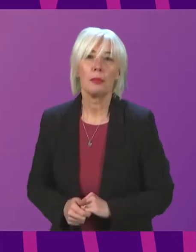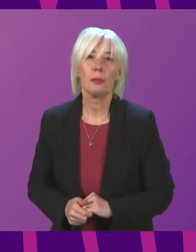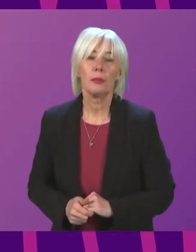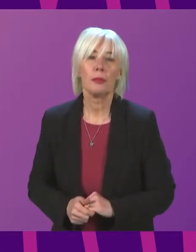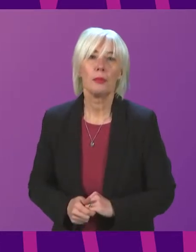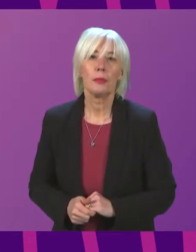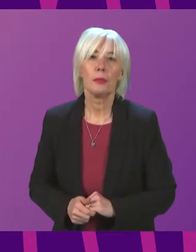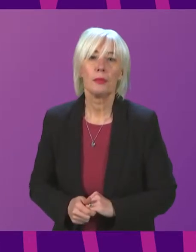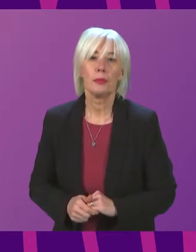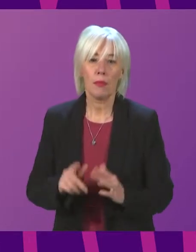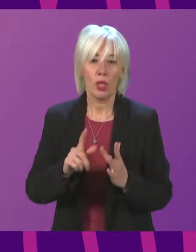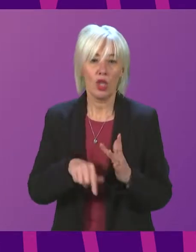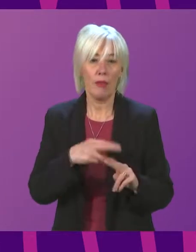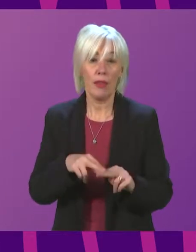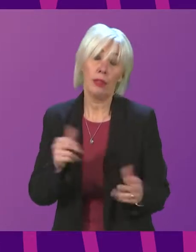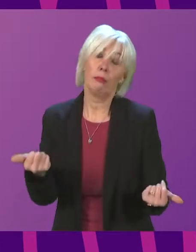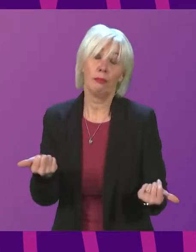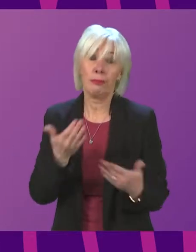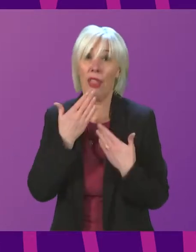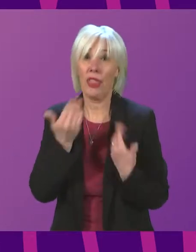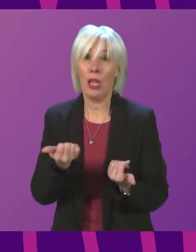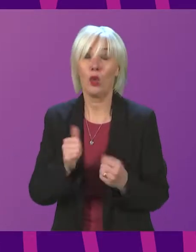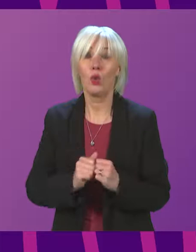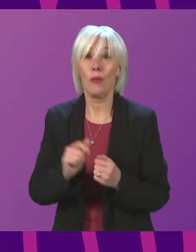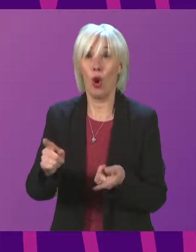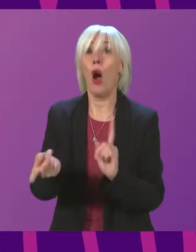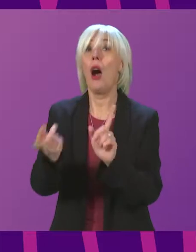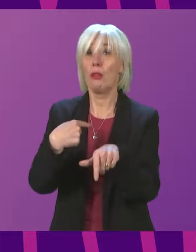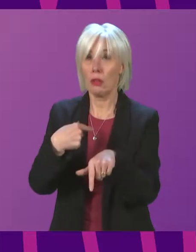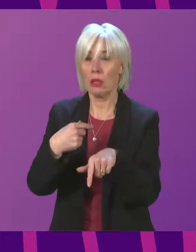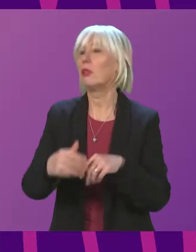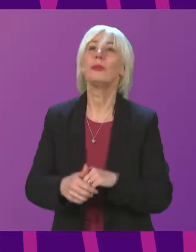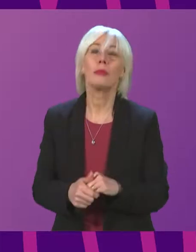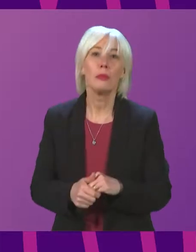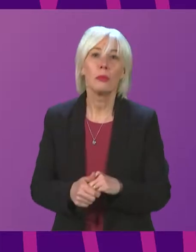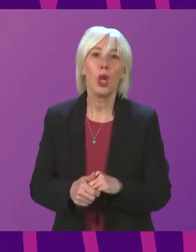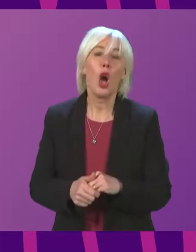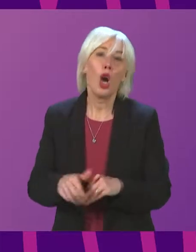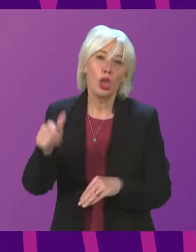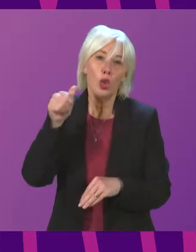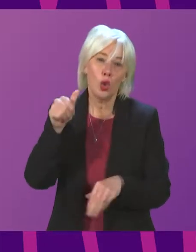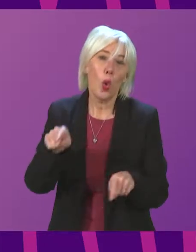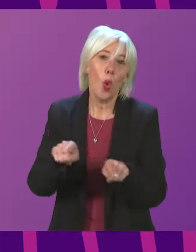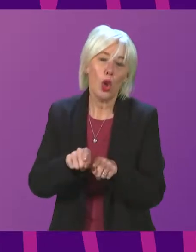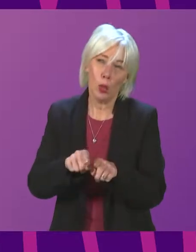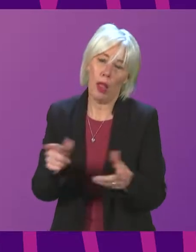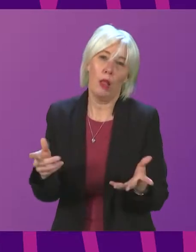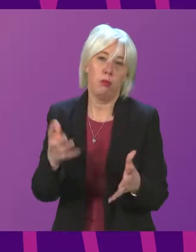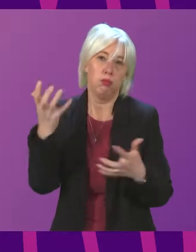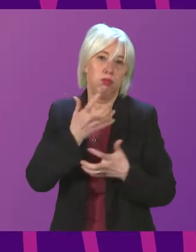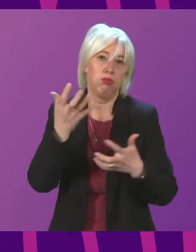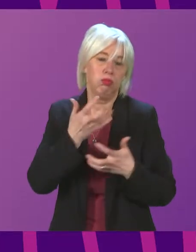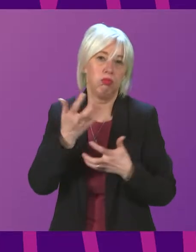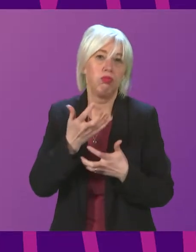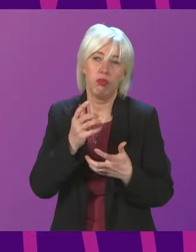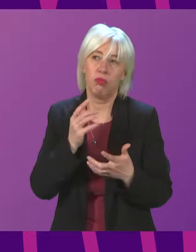Fairley. I thank the Minister for that answer. You will no doubt be aware about how concerning this news is